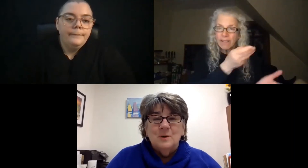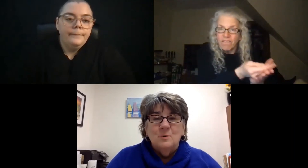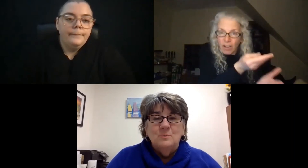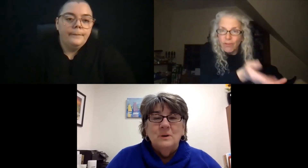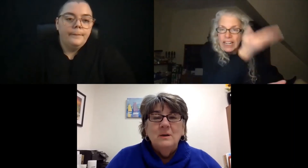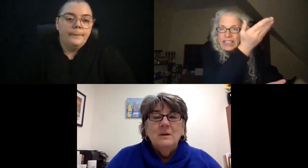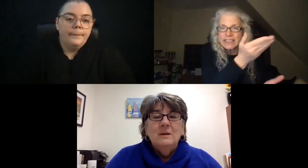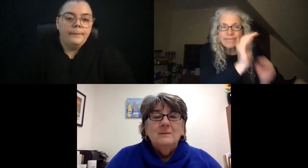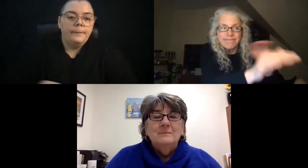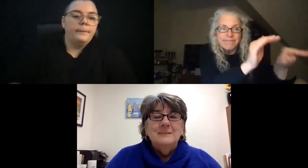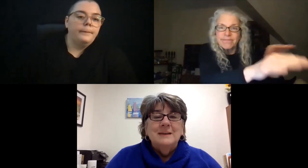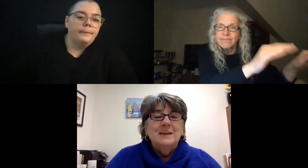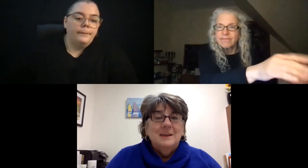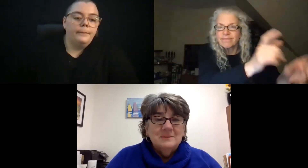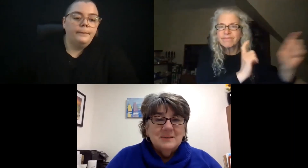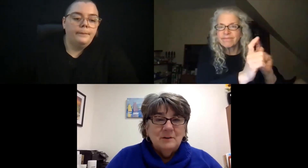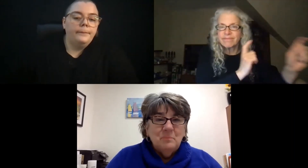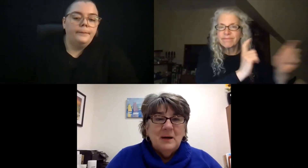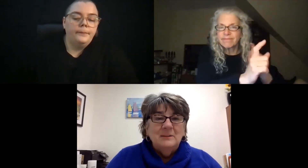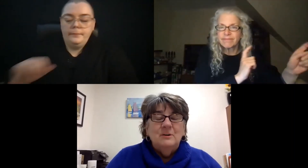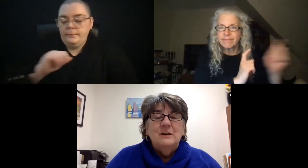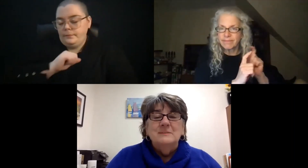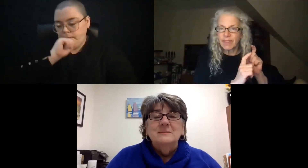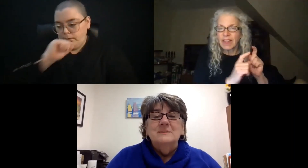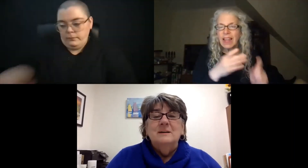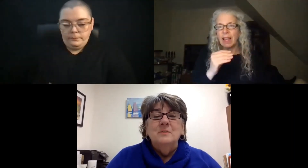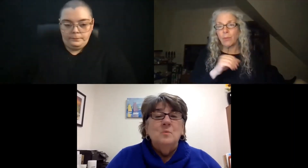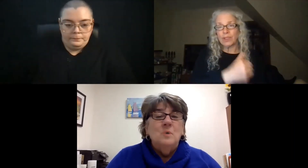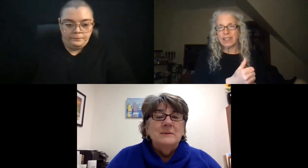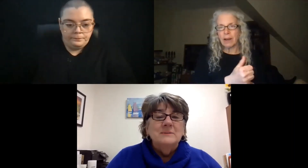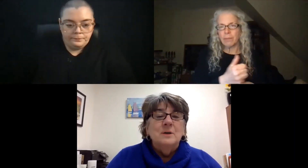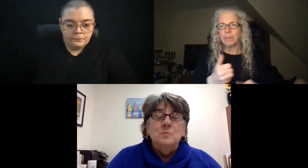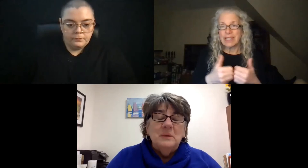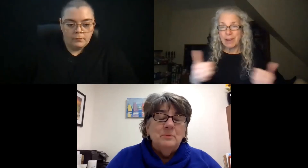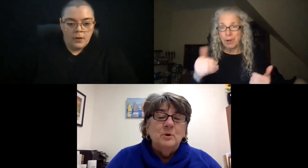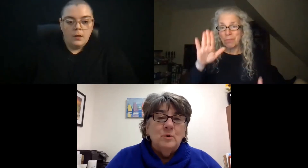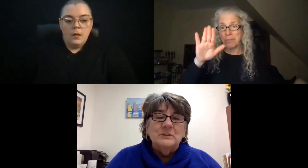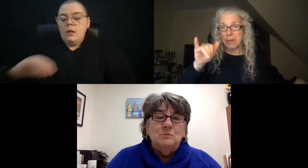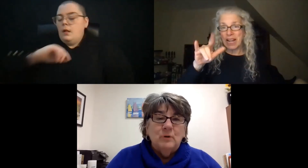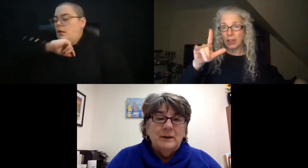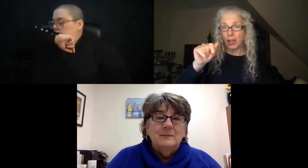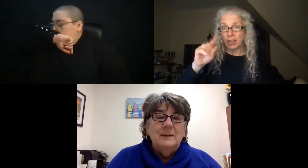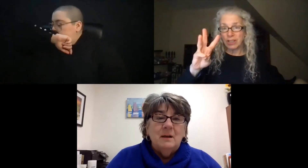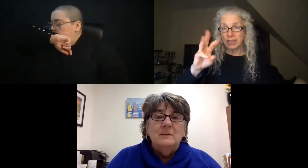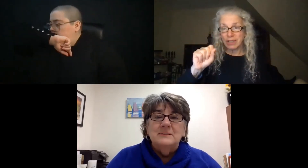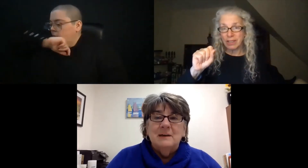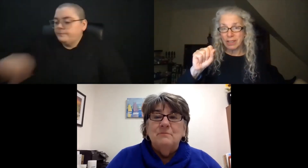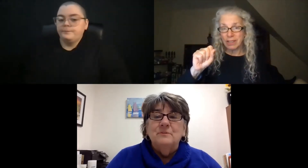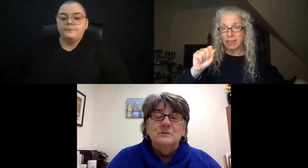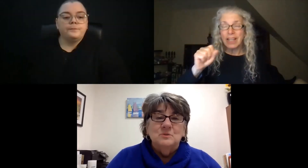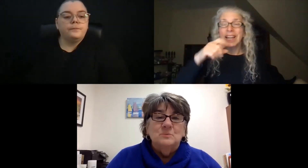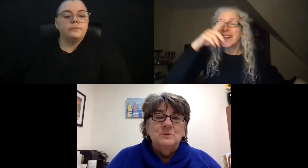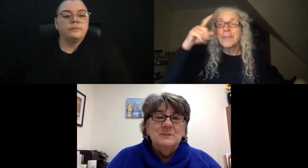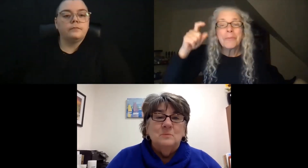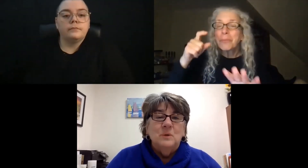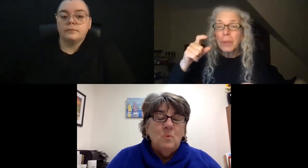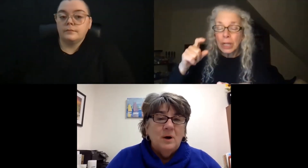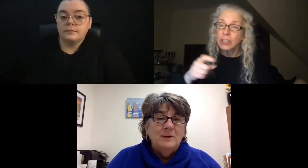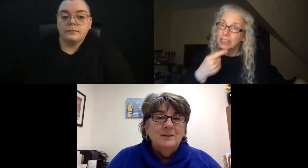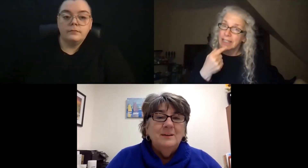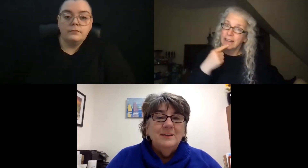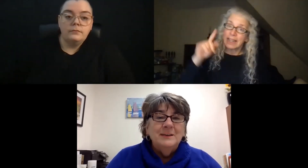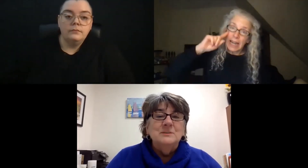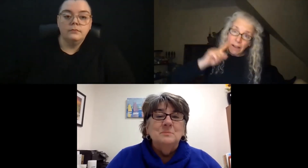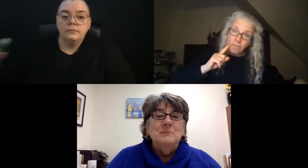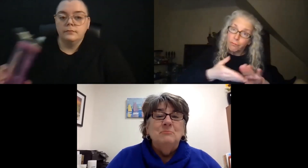and its own dedicated set of bylaws. Otherwise, other people are going to run it and not deaf consumers and we